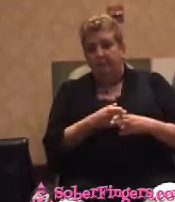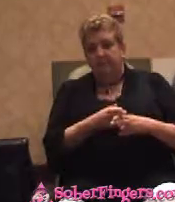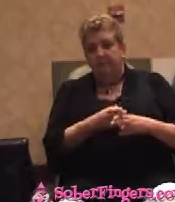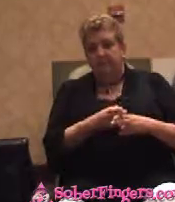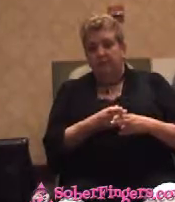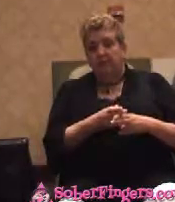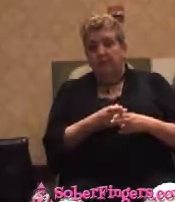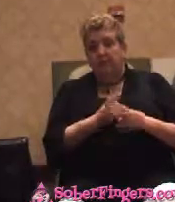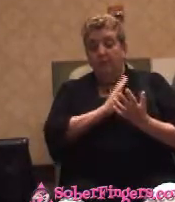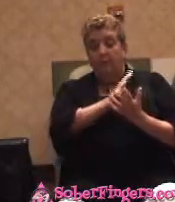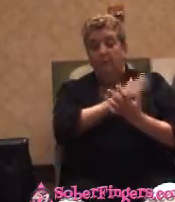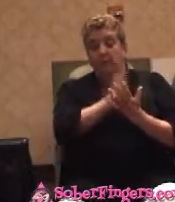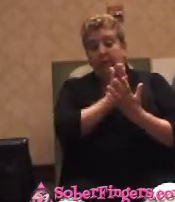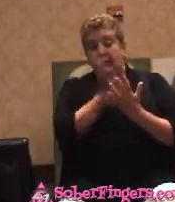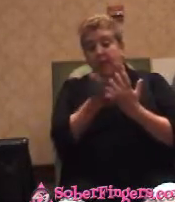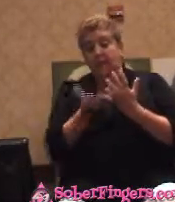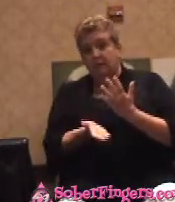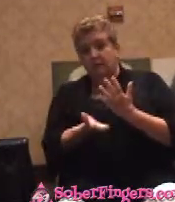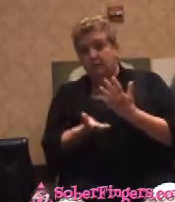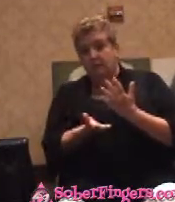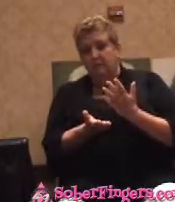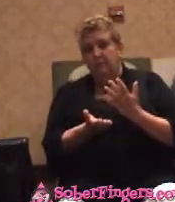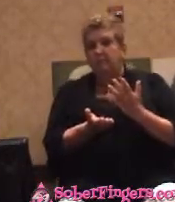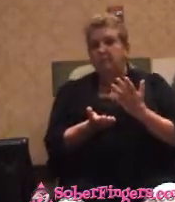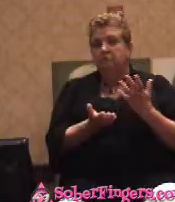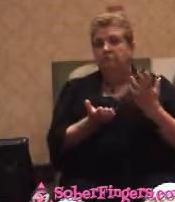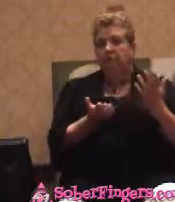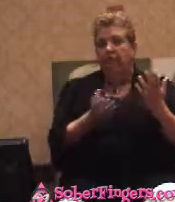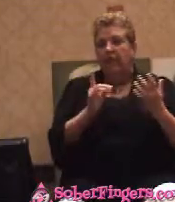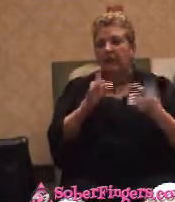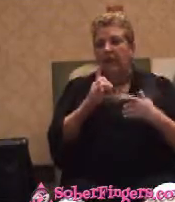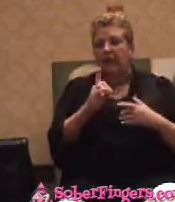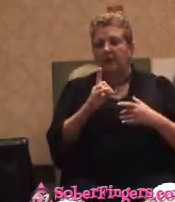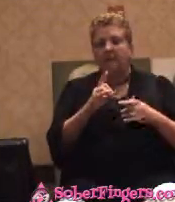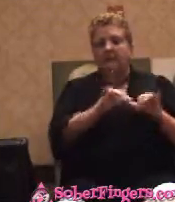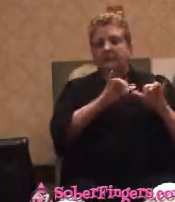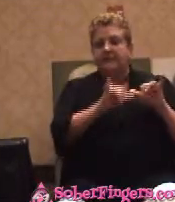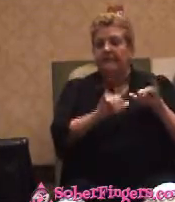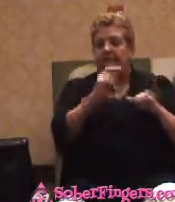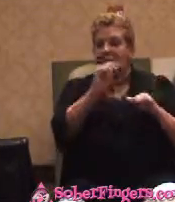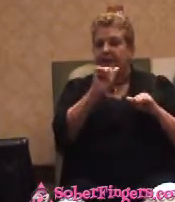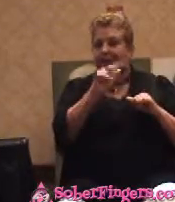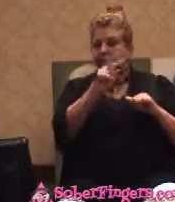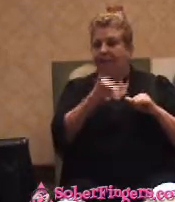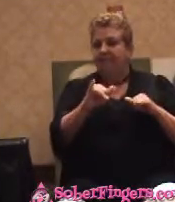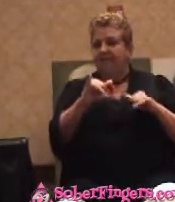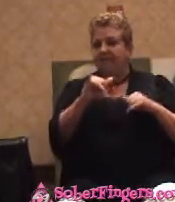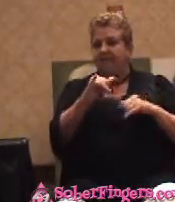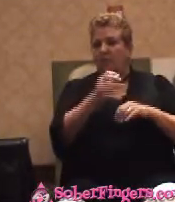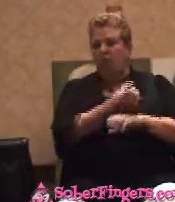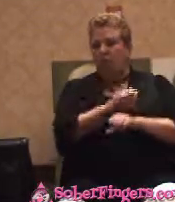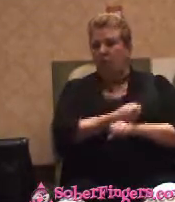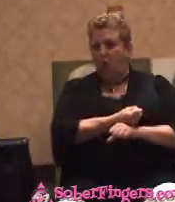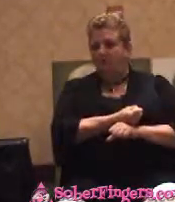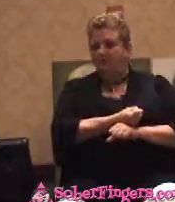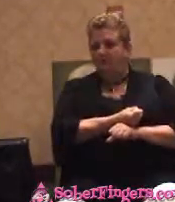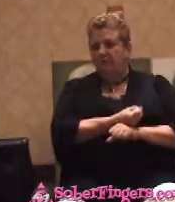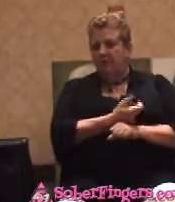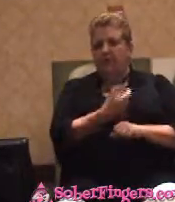semesters. Stayed in the Navy Reserve for a while. And I could go off and have little vacations where I could drink what I wanted.